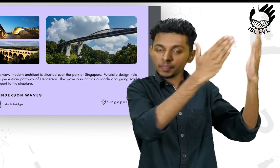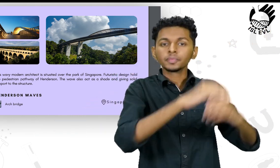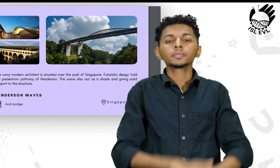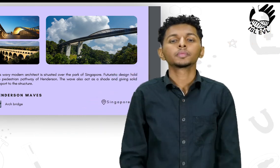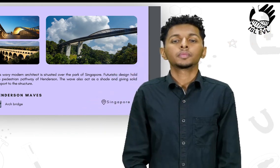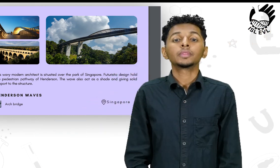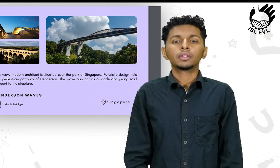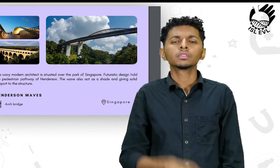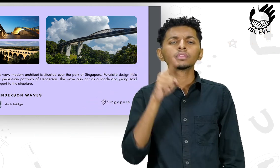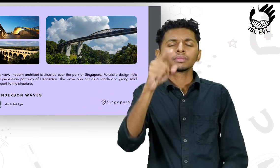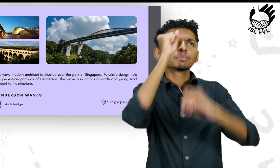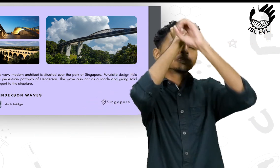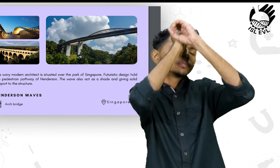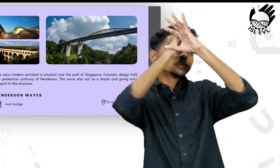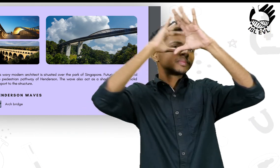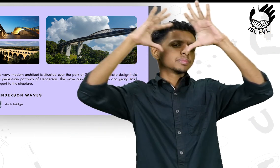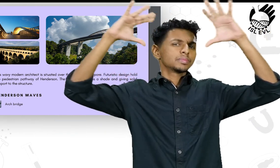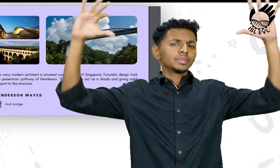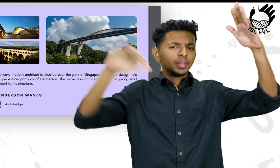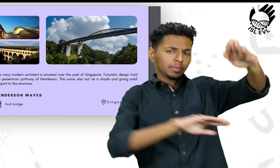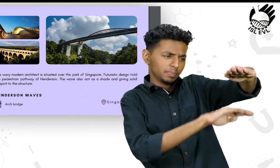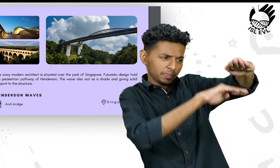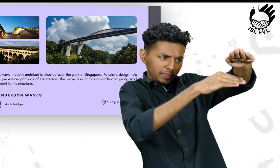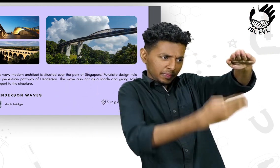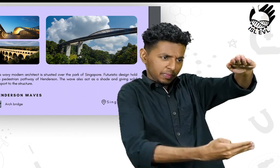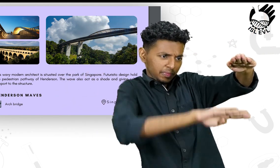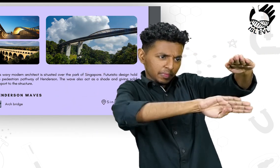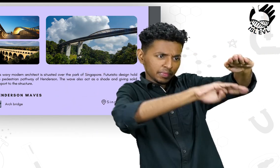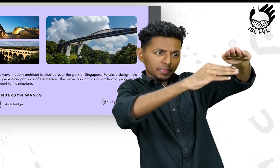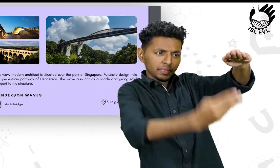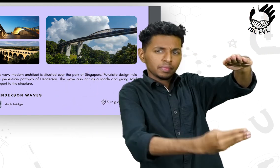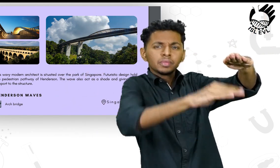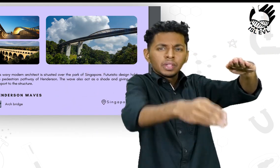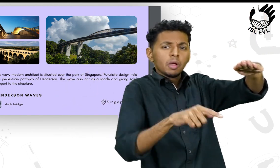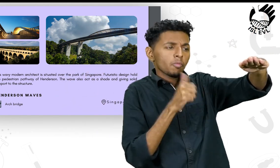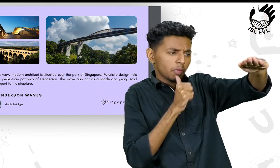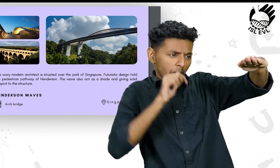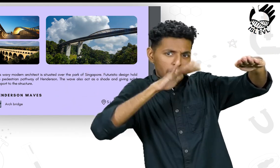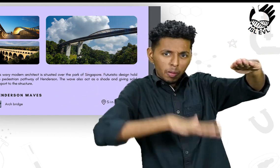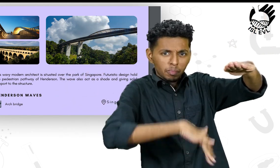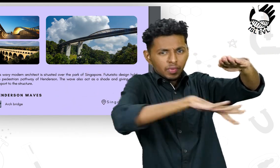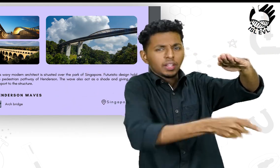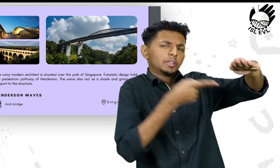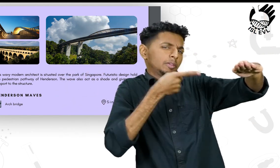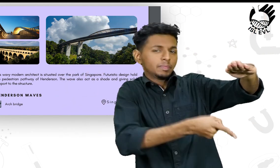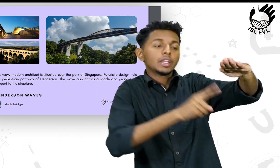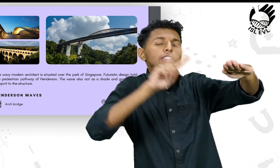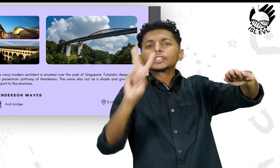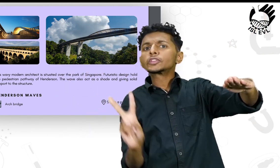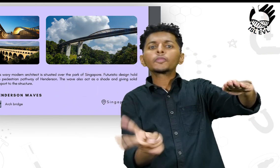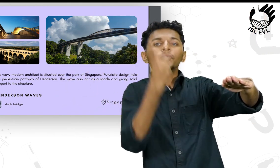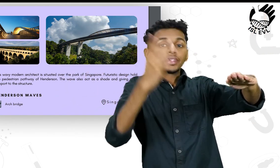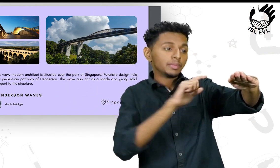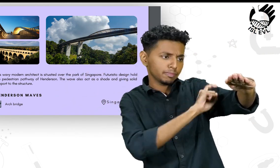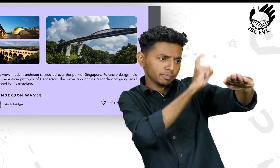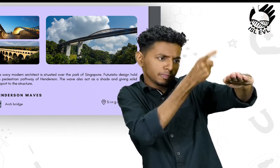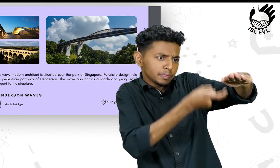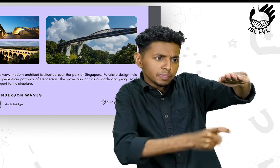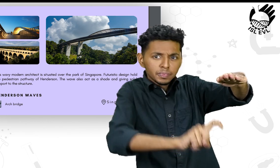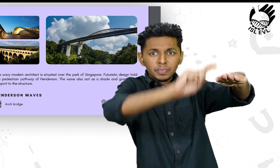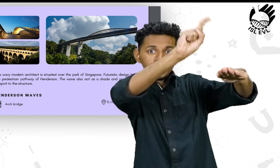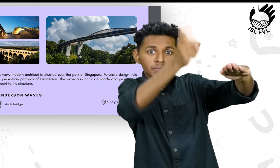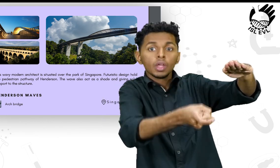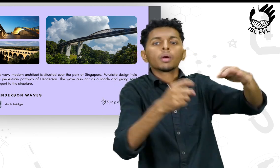The futuristic design can hold the pedestrian pathway